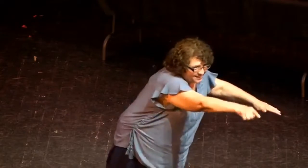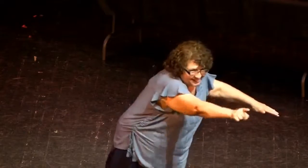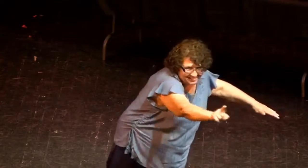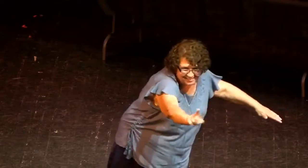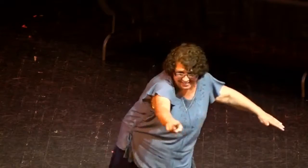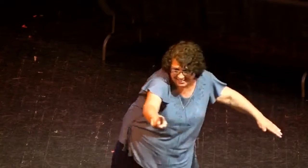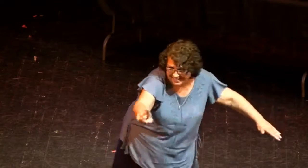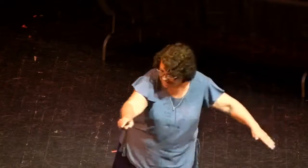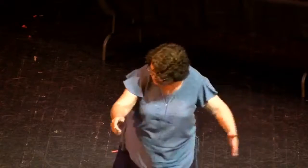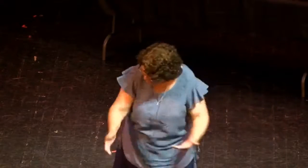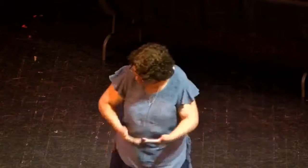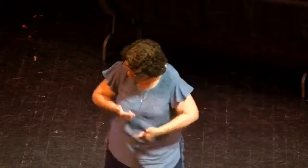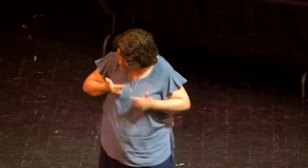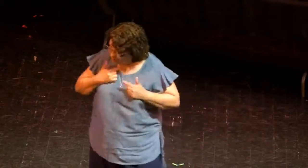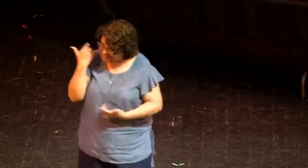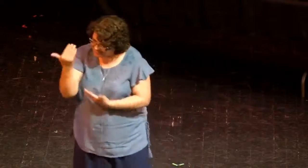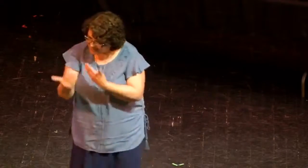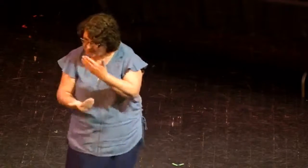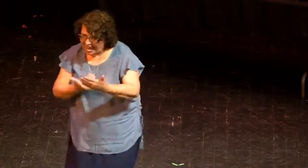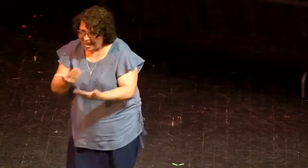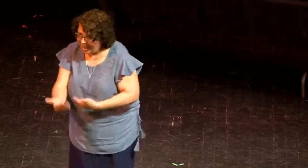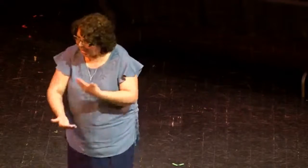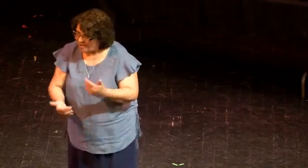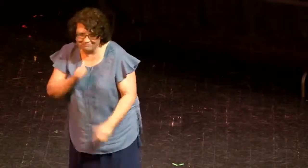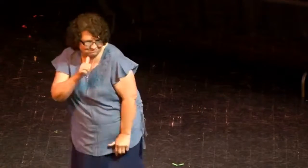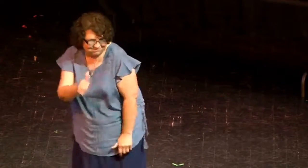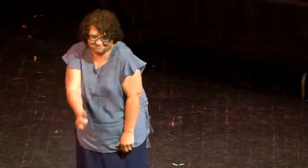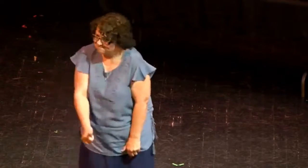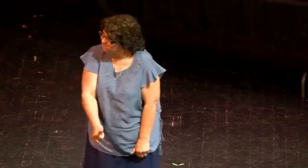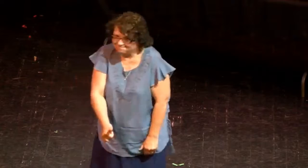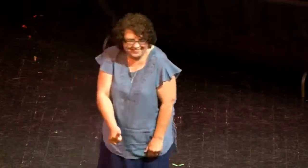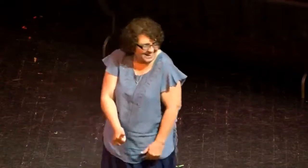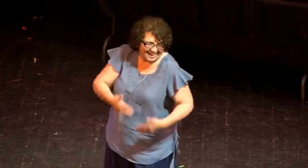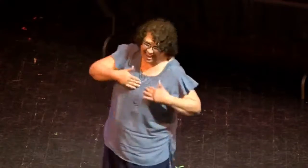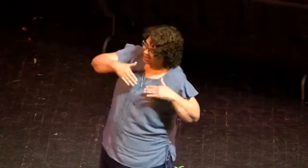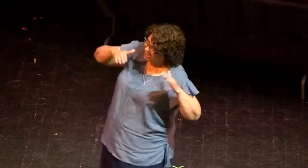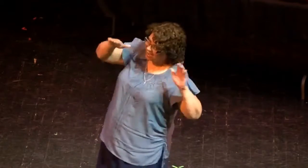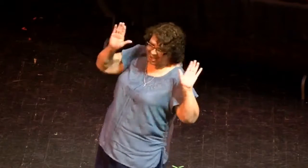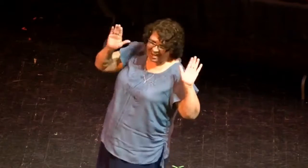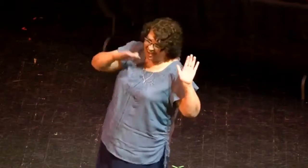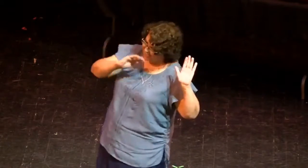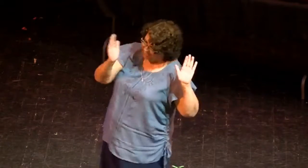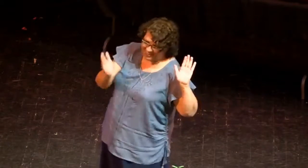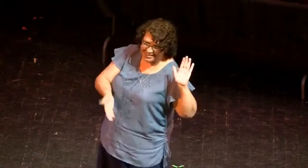There's no reason with that I'm over, hey,